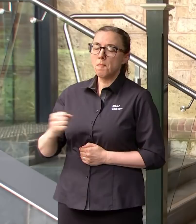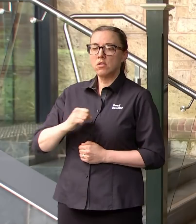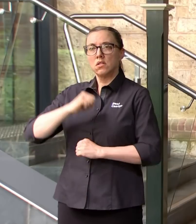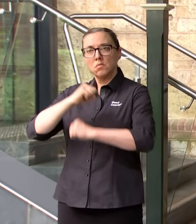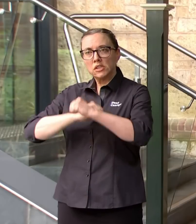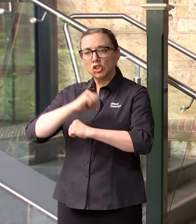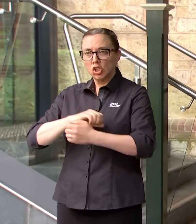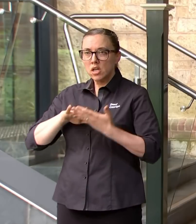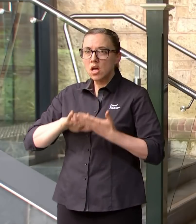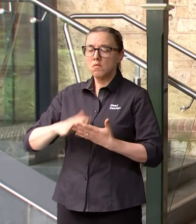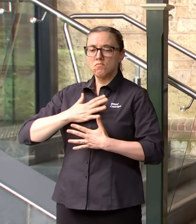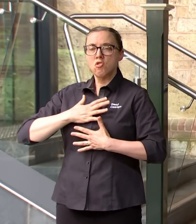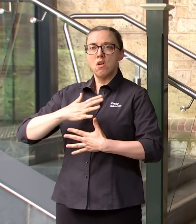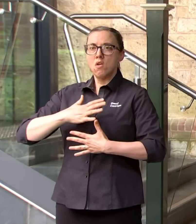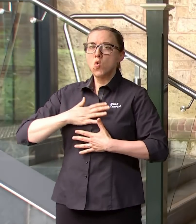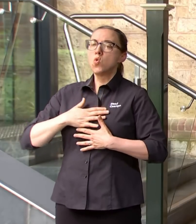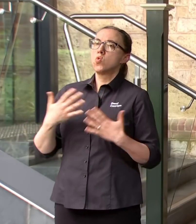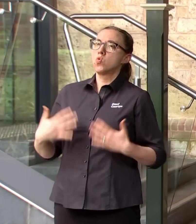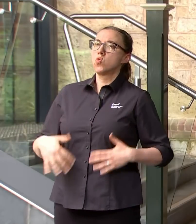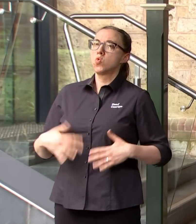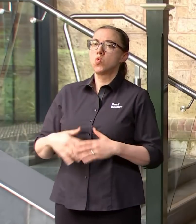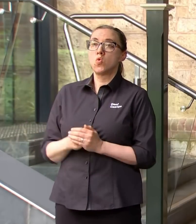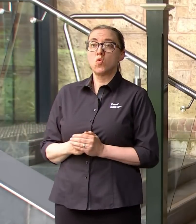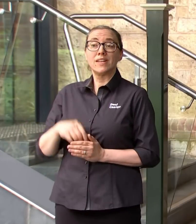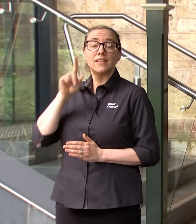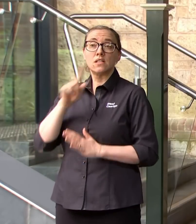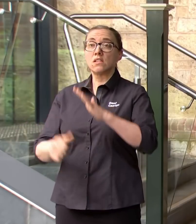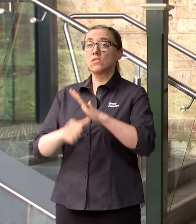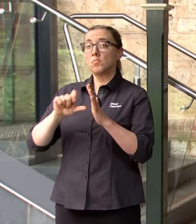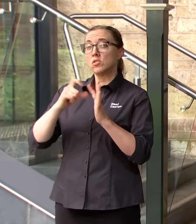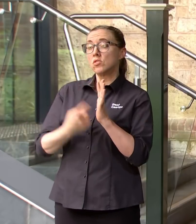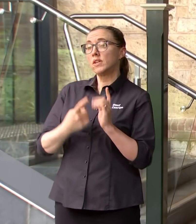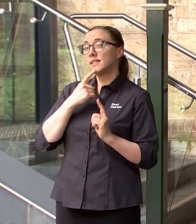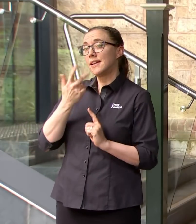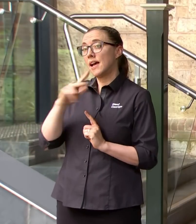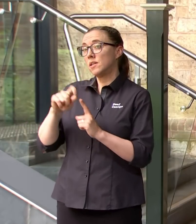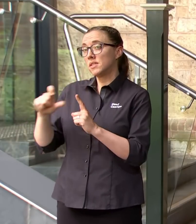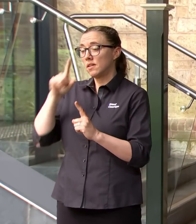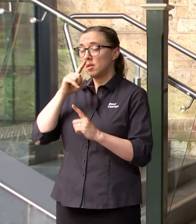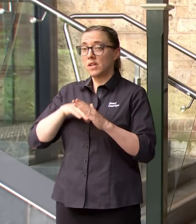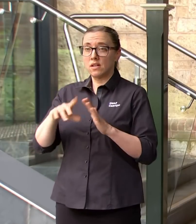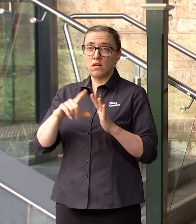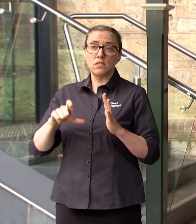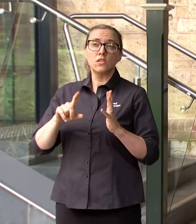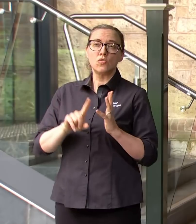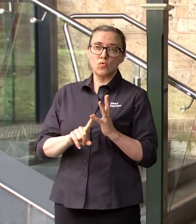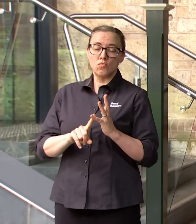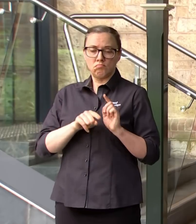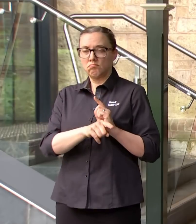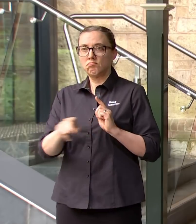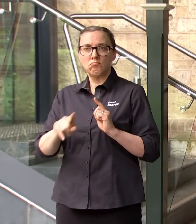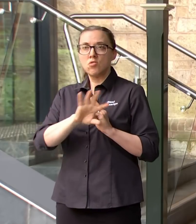As Professor Spurrier said yesterday about 80% of those people that are in ICU are not